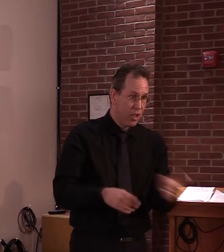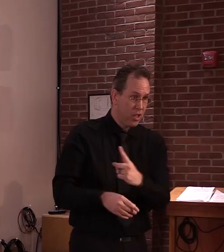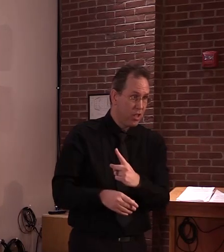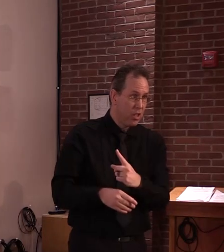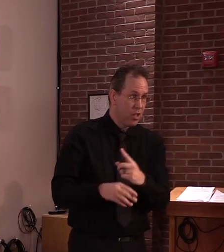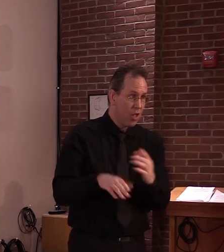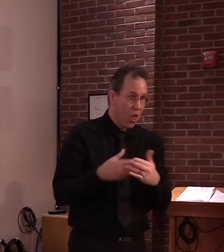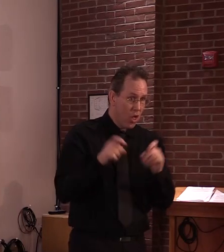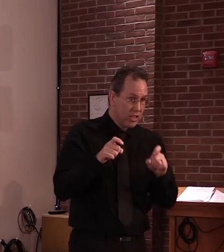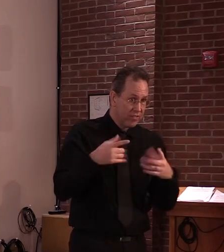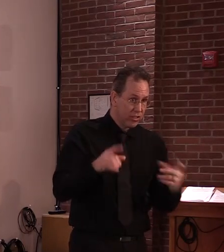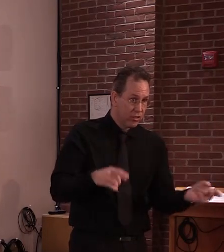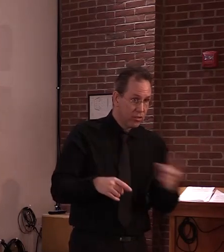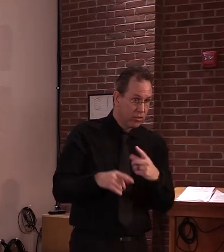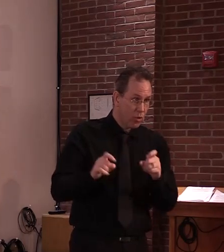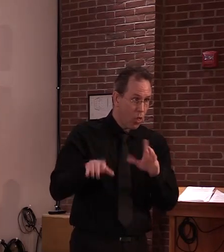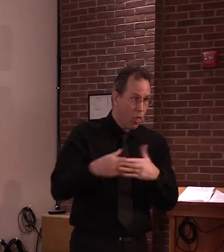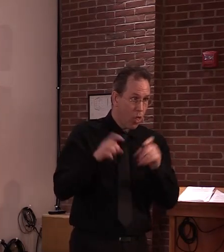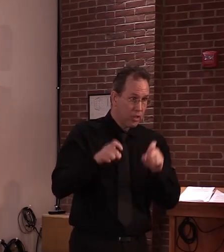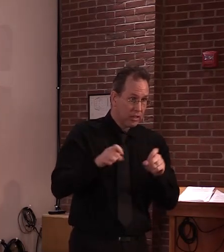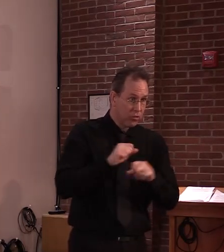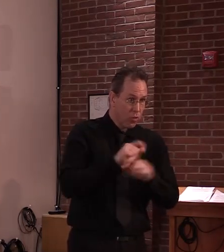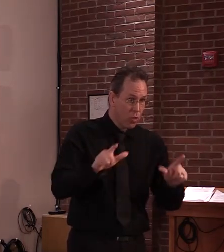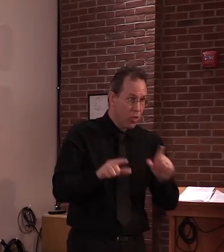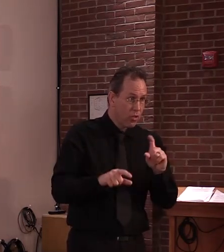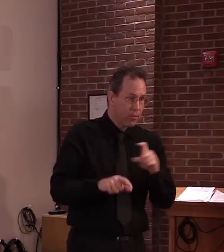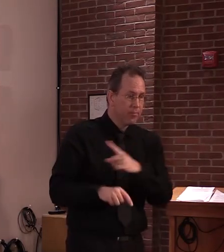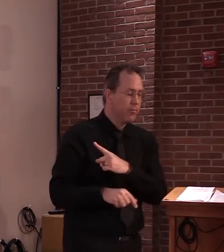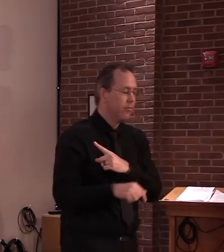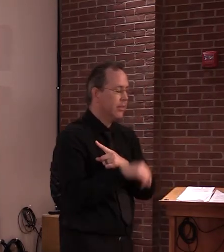residents? Both staff and residents.